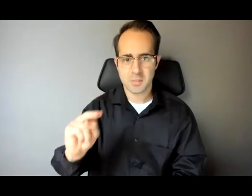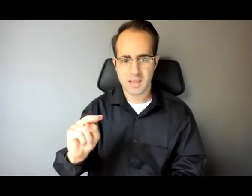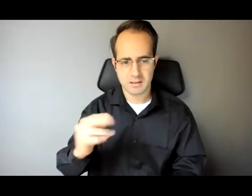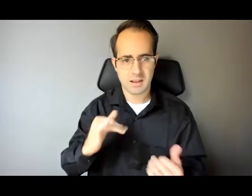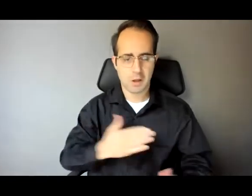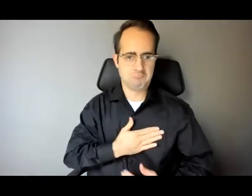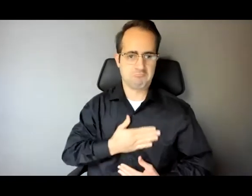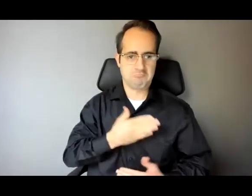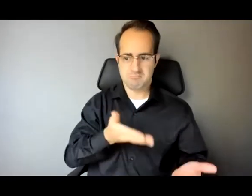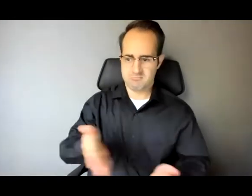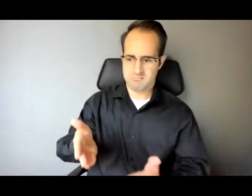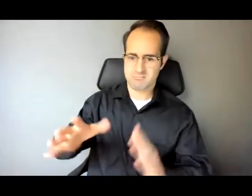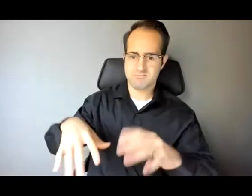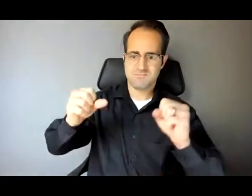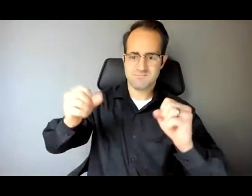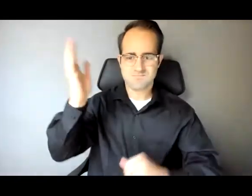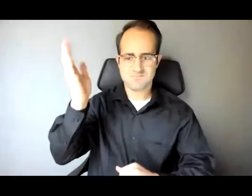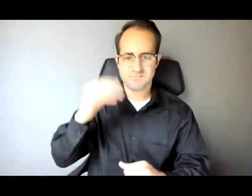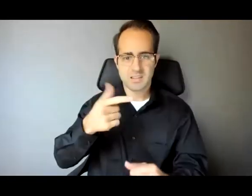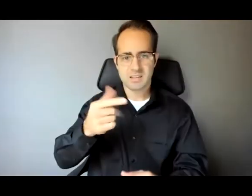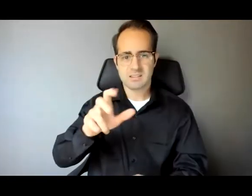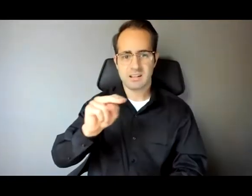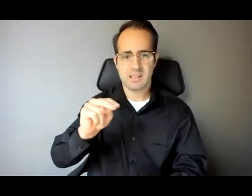it over to Mr. Glenn E. Martin. Hi, Glenn. Welcome.